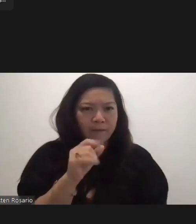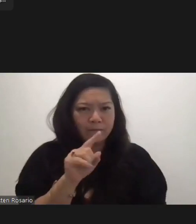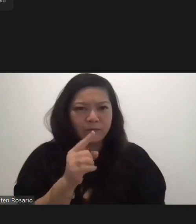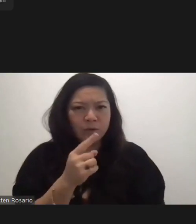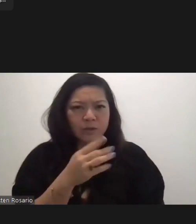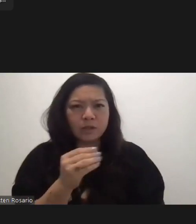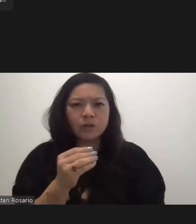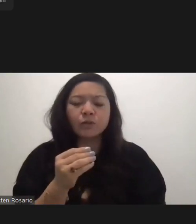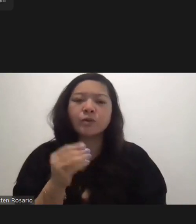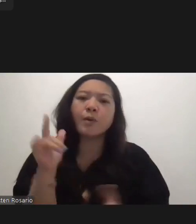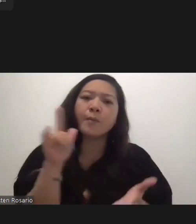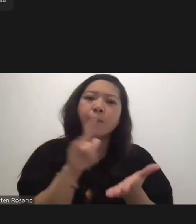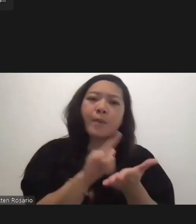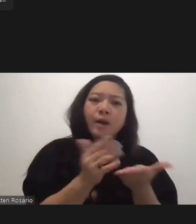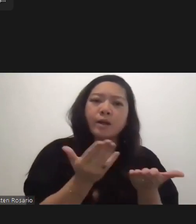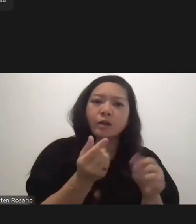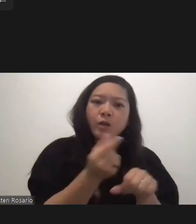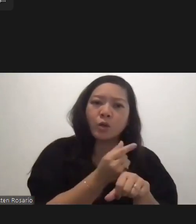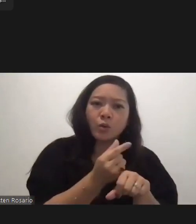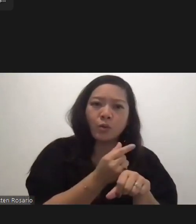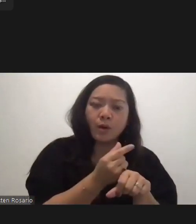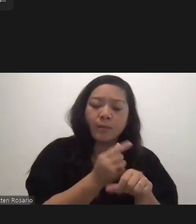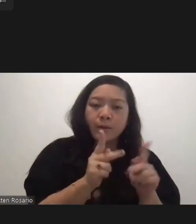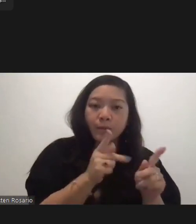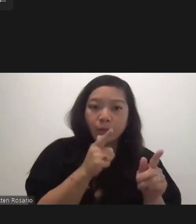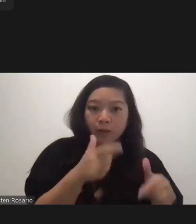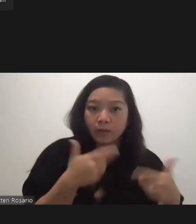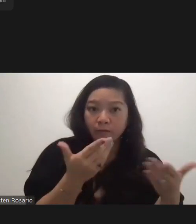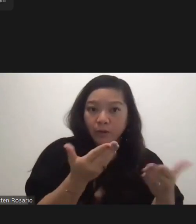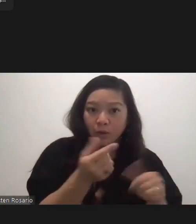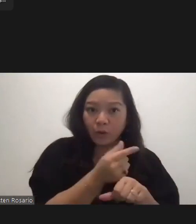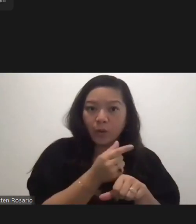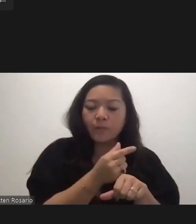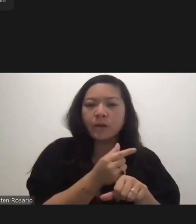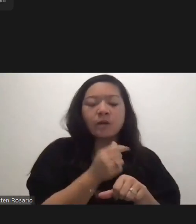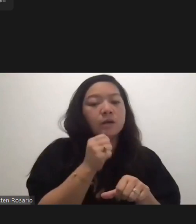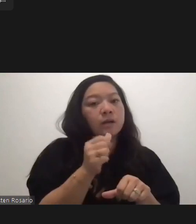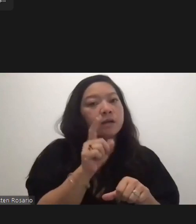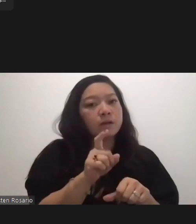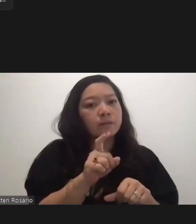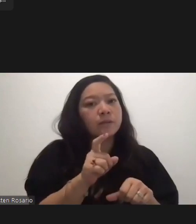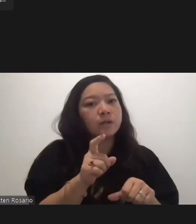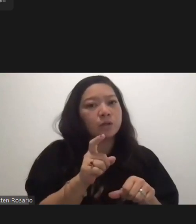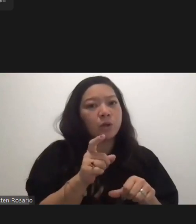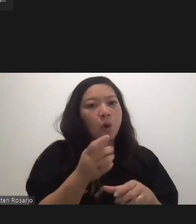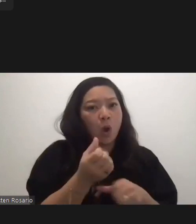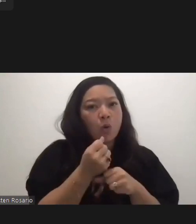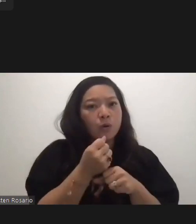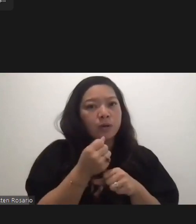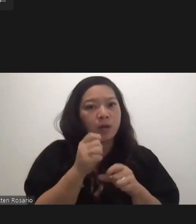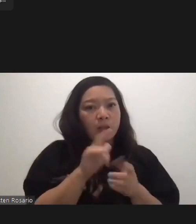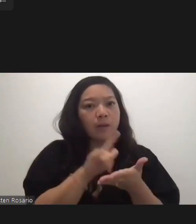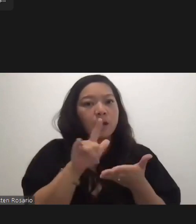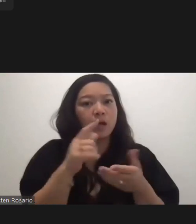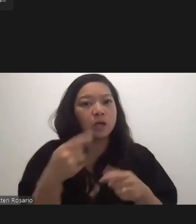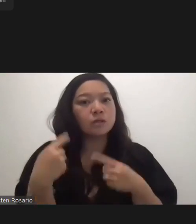you said without any further verification, they would be held at the airport until you can verify.